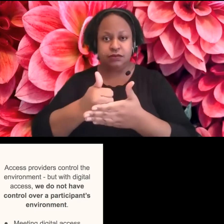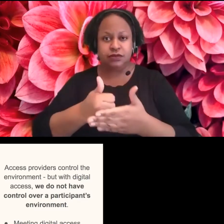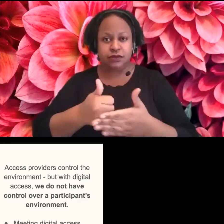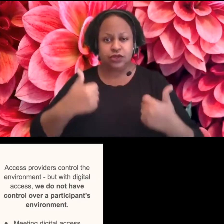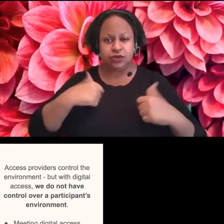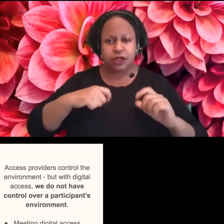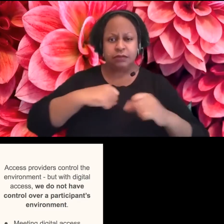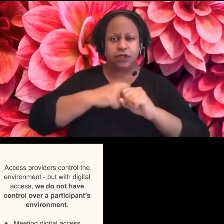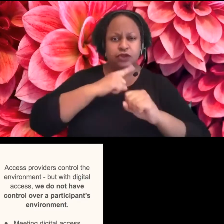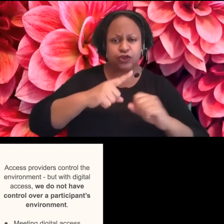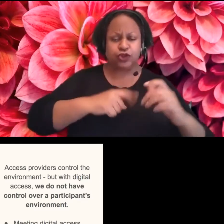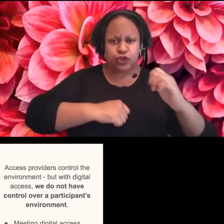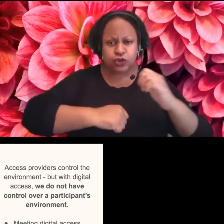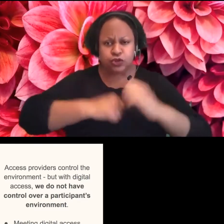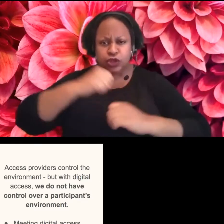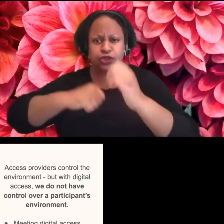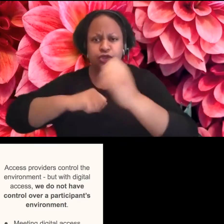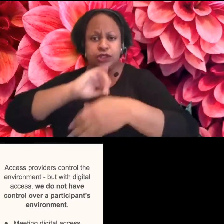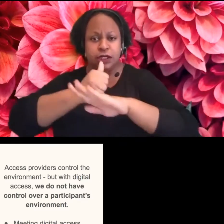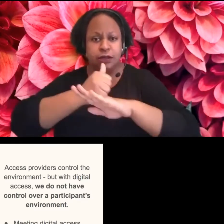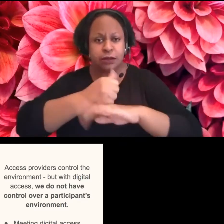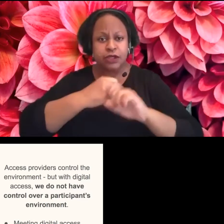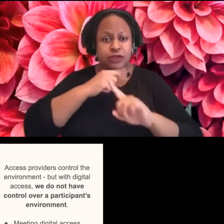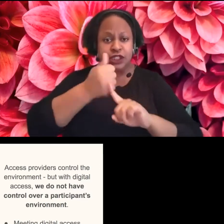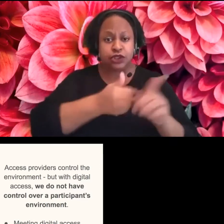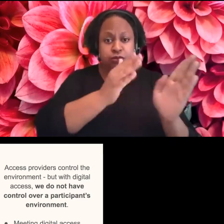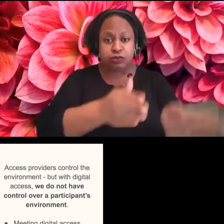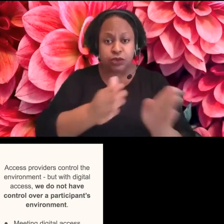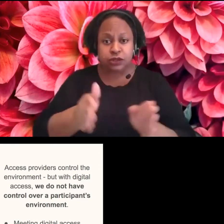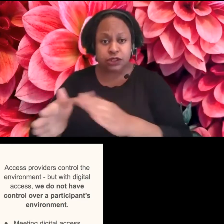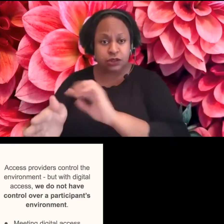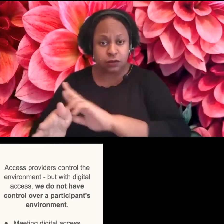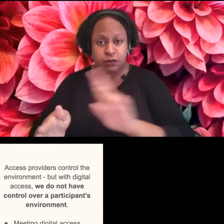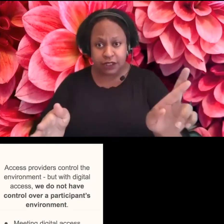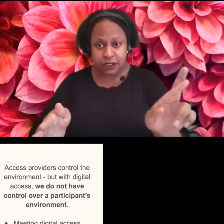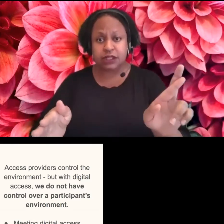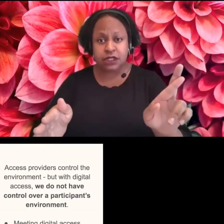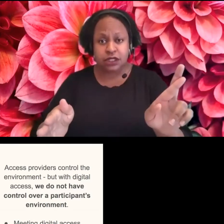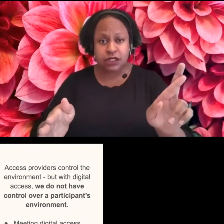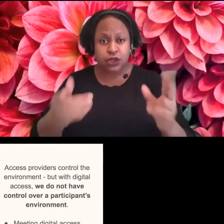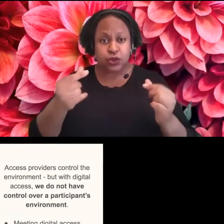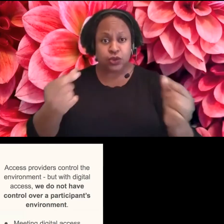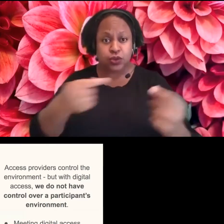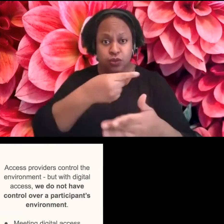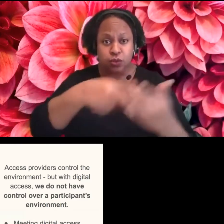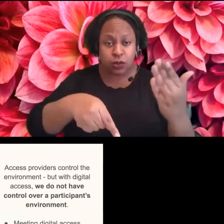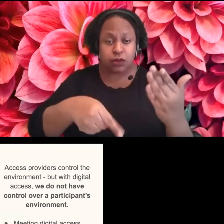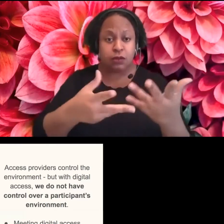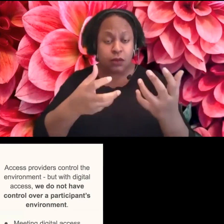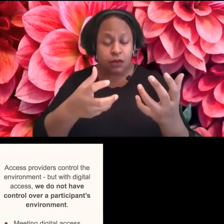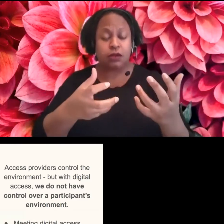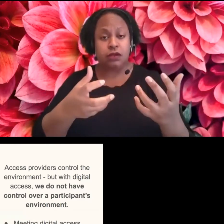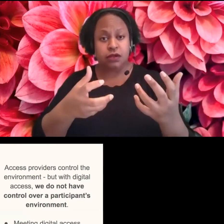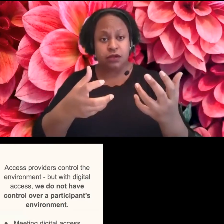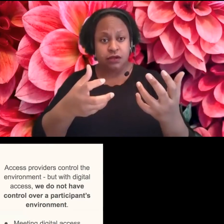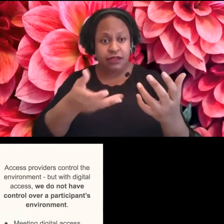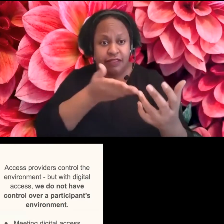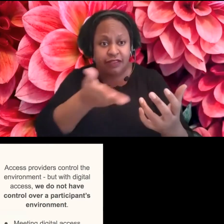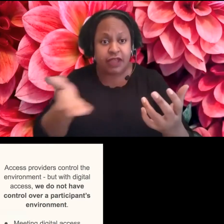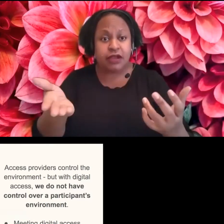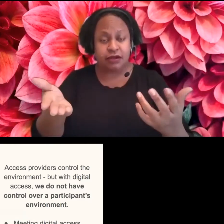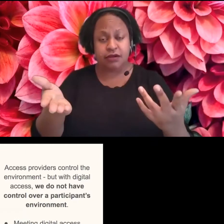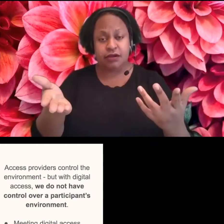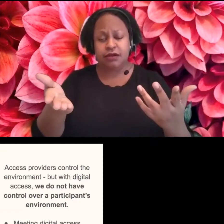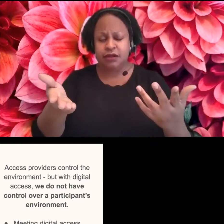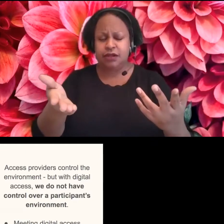sure that everyone could do what they needed to do and be where they wanted to be was actually quite complex, um, to make sure there were constant